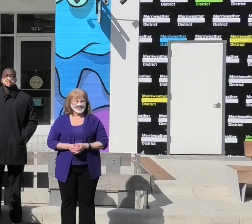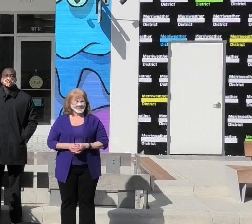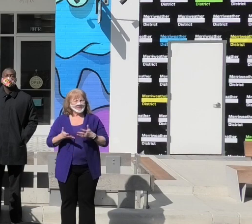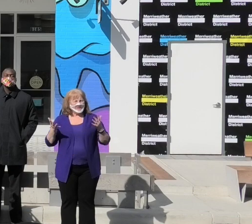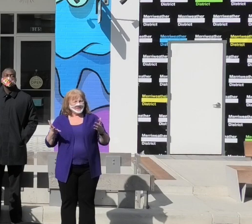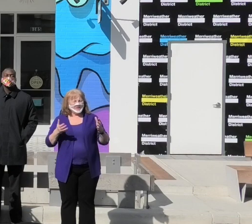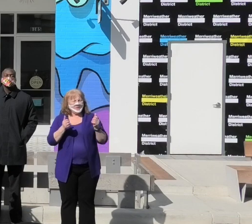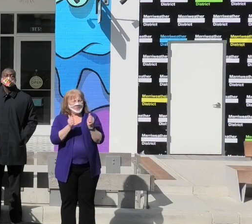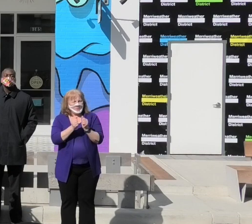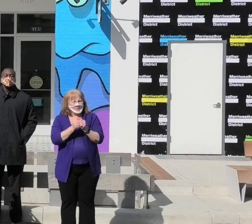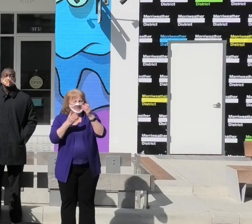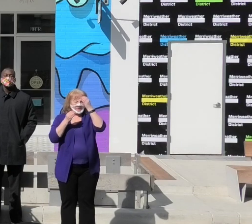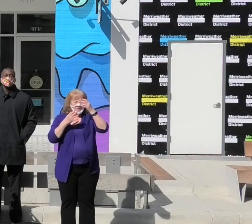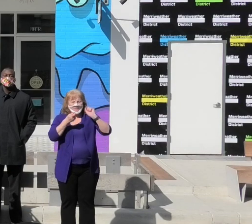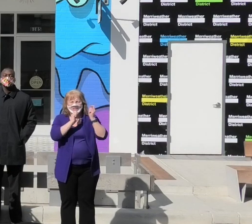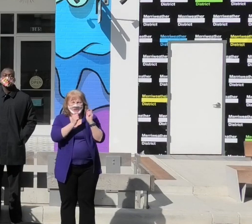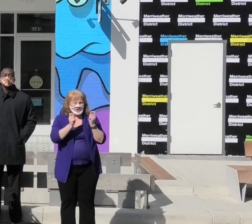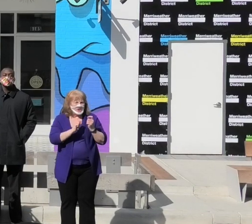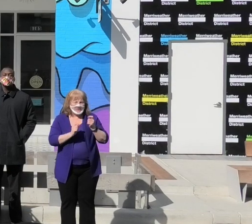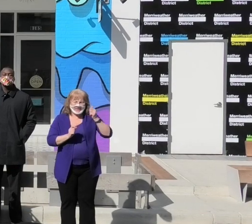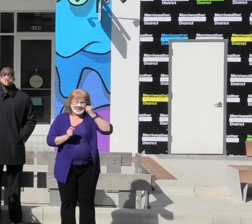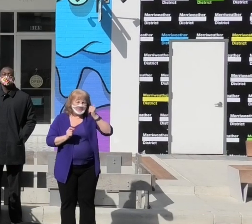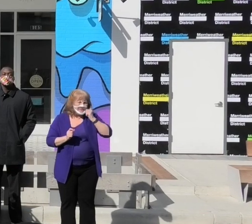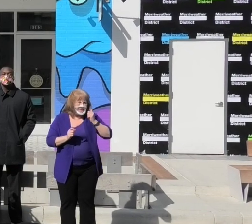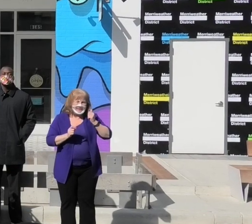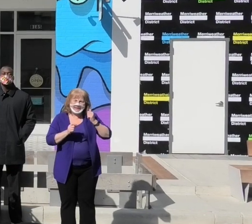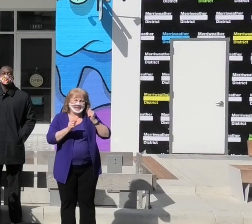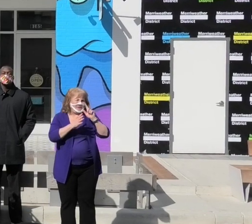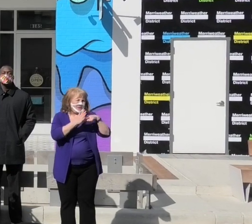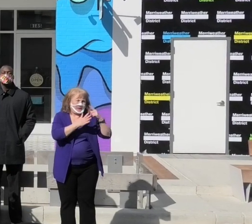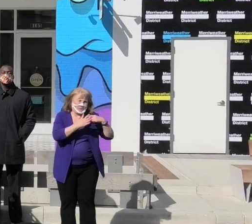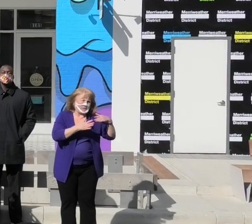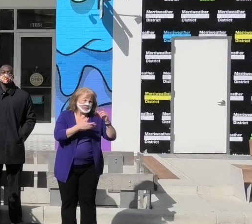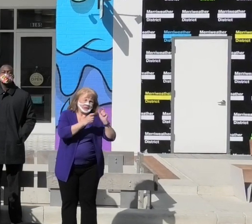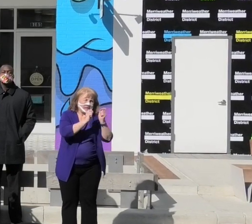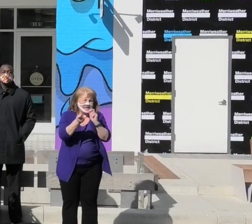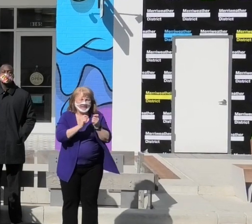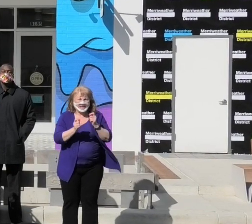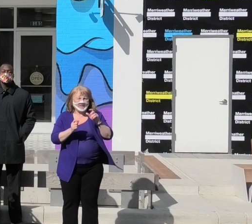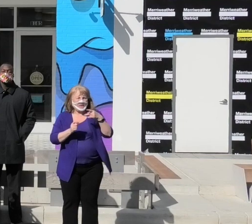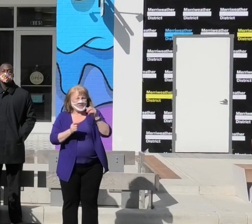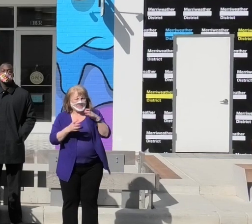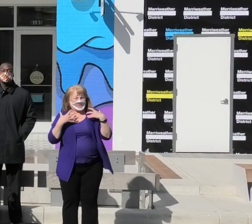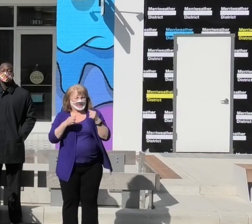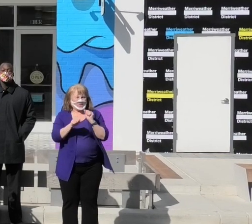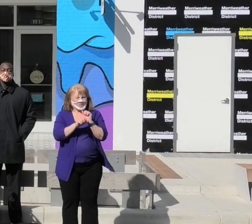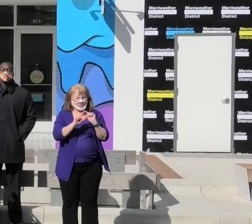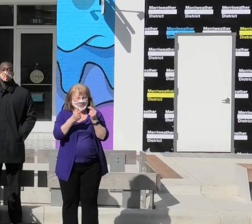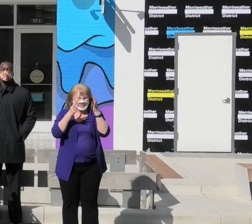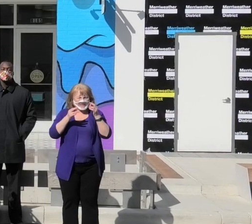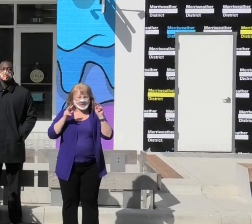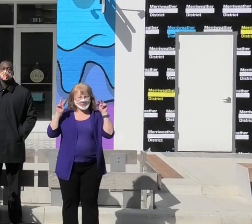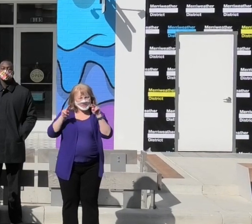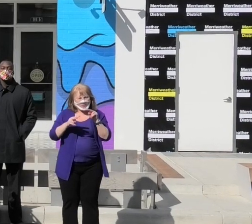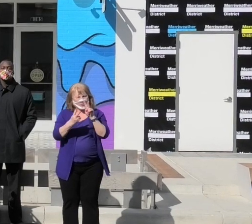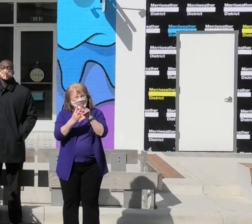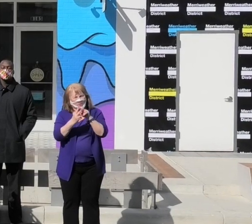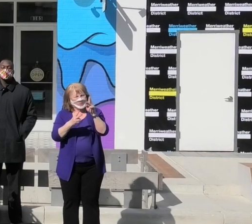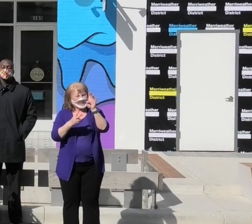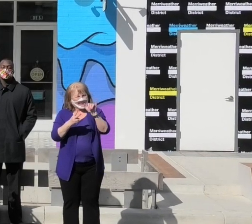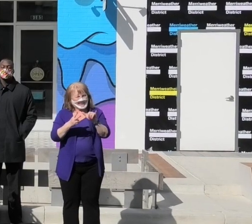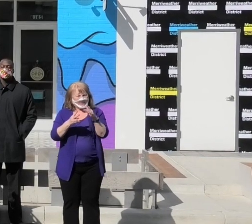So with information changing frequently, often on a daily basis, the public health work group decided to focus on two key questions.